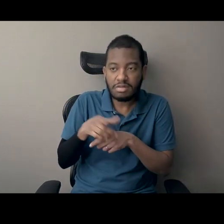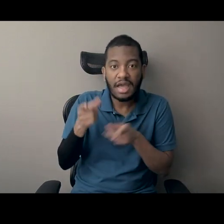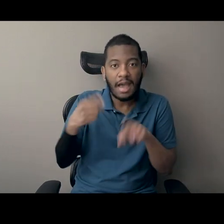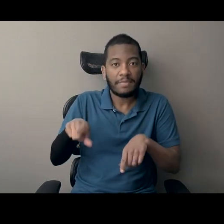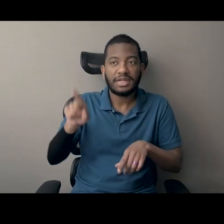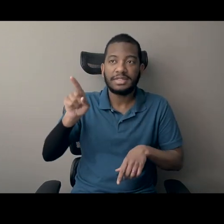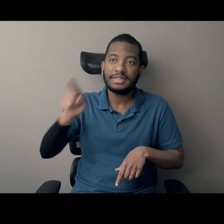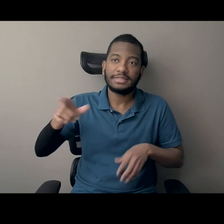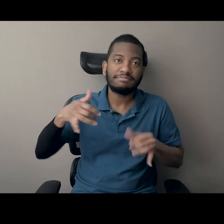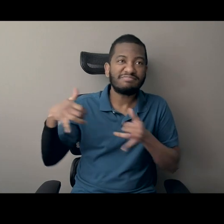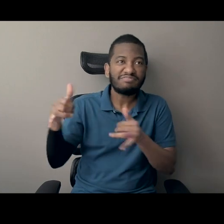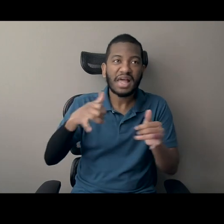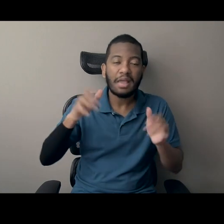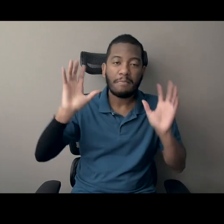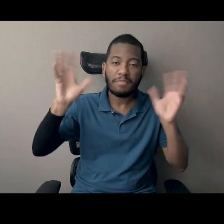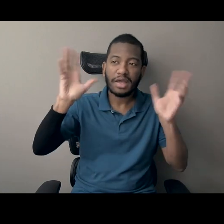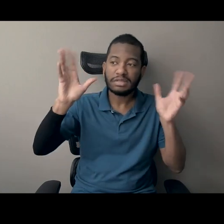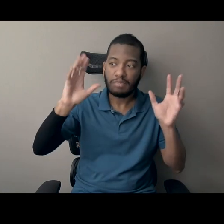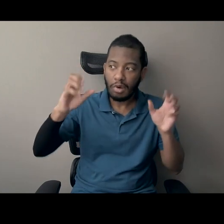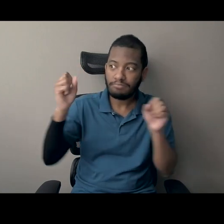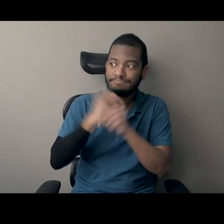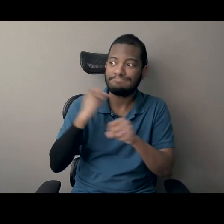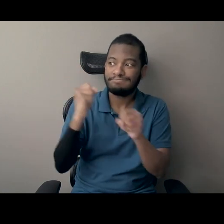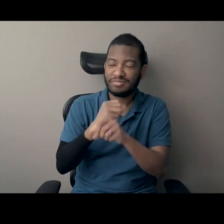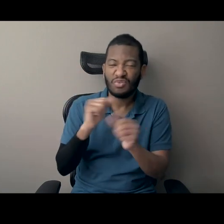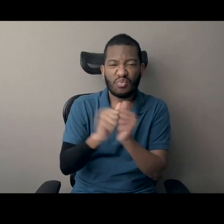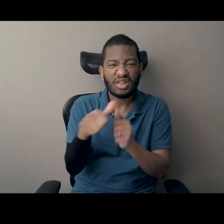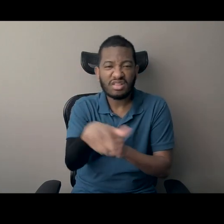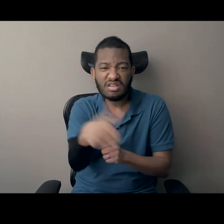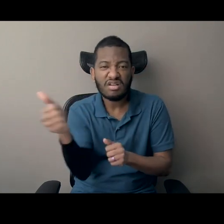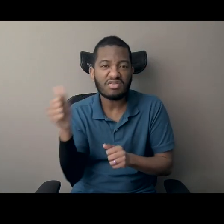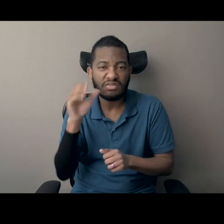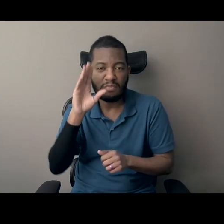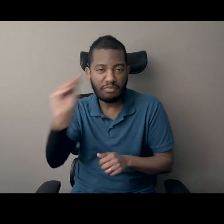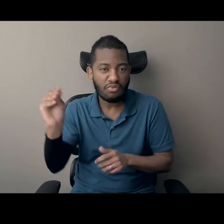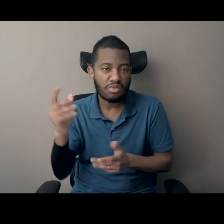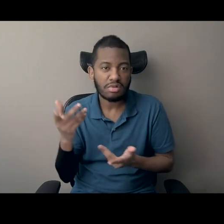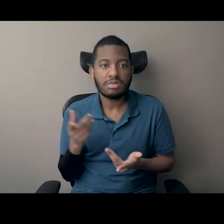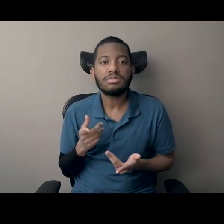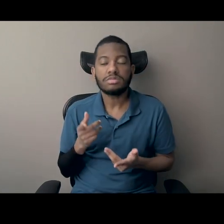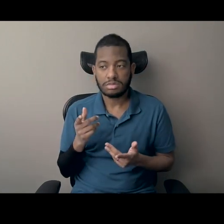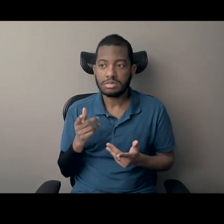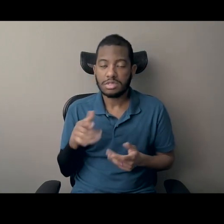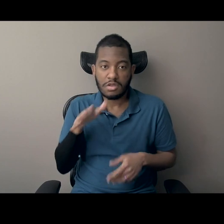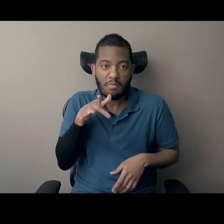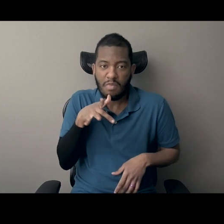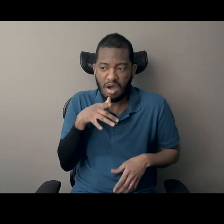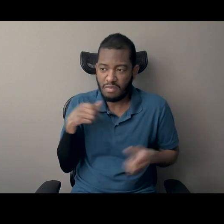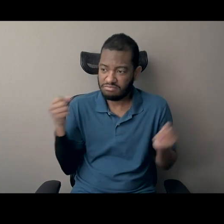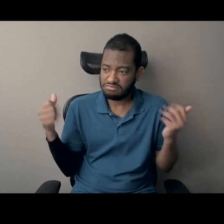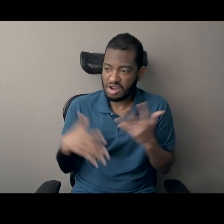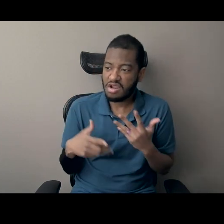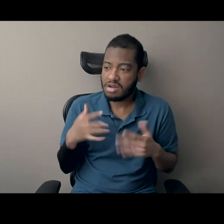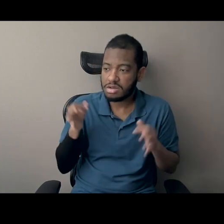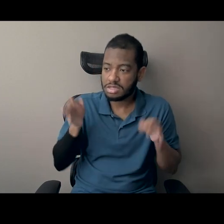away for the summer to stay with relatives. Instead of Bel-Air, those relatives are in Natchez, Mississippi, and they live